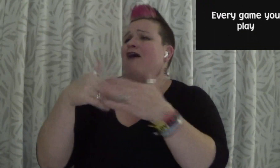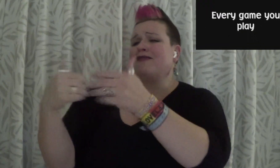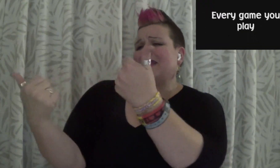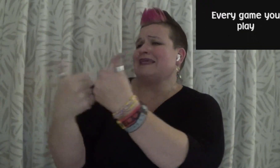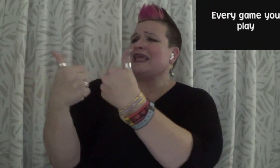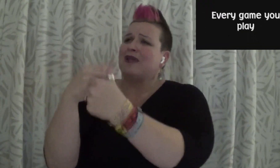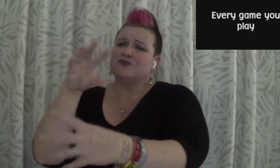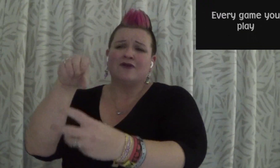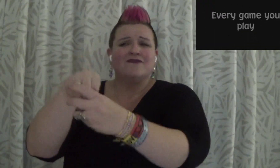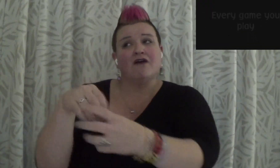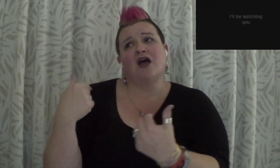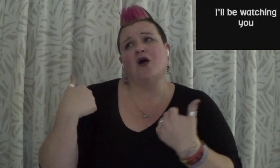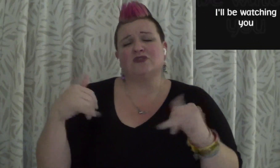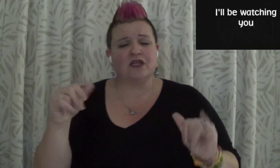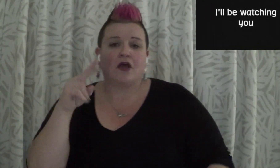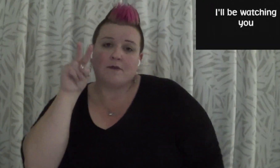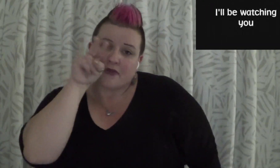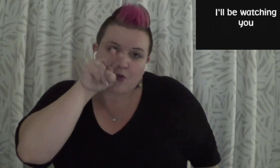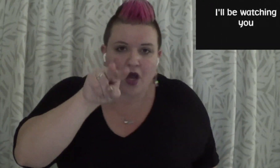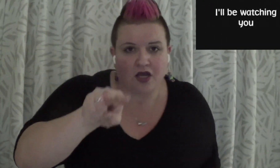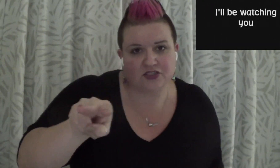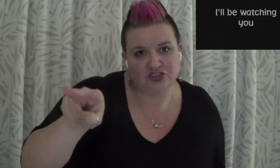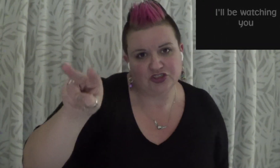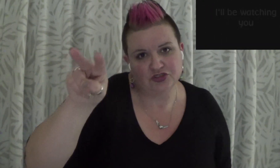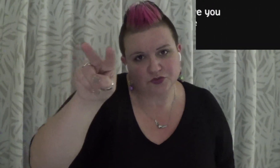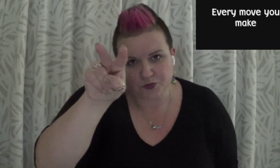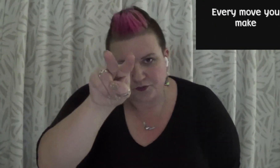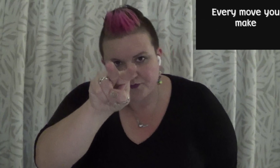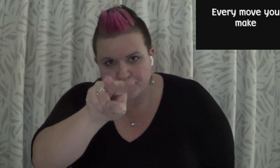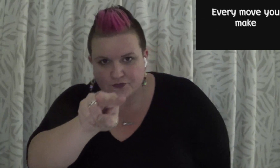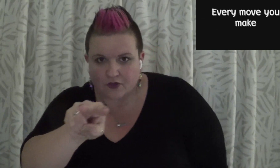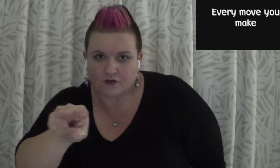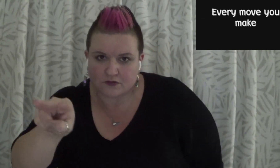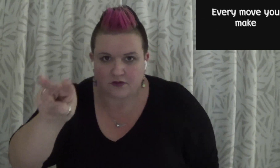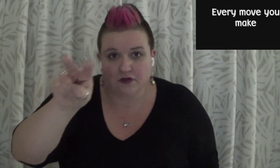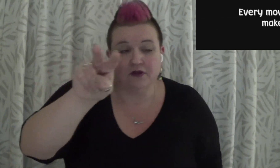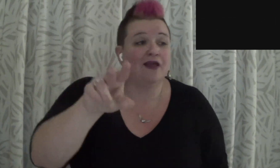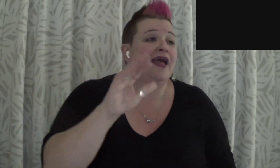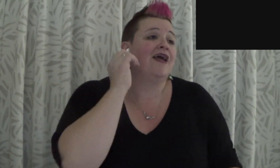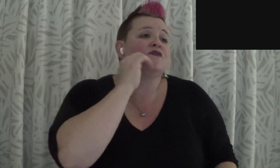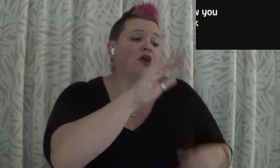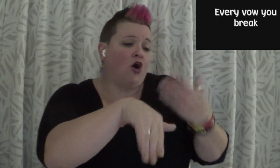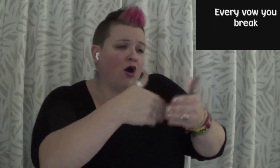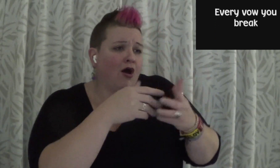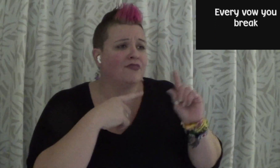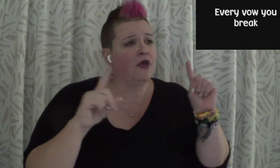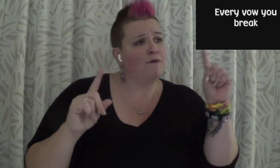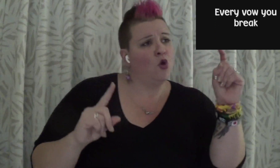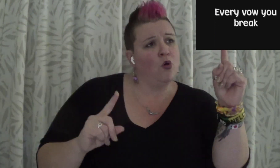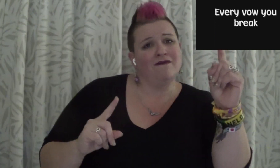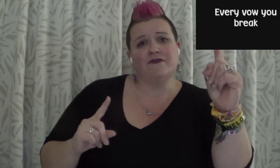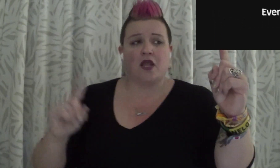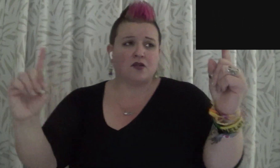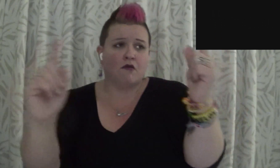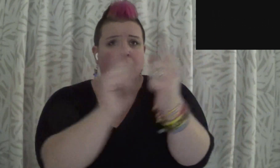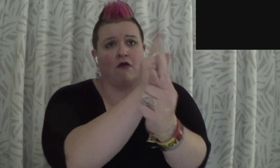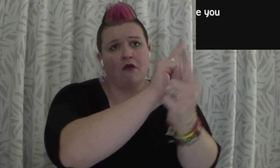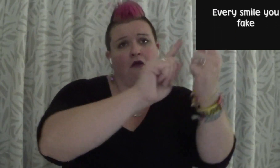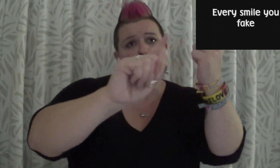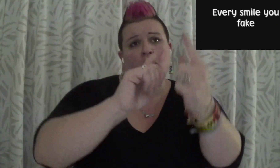move you make, every move you make